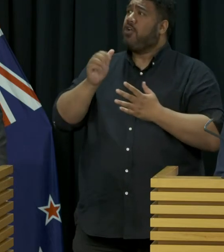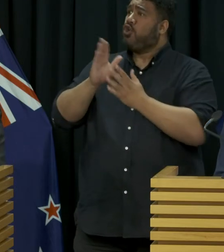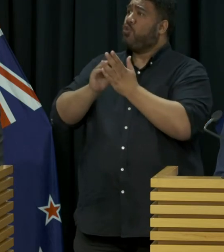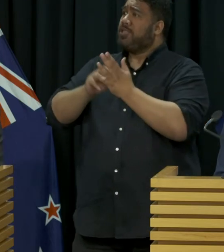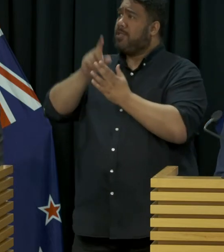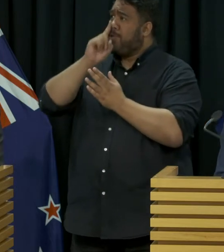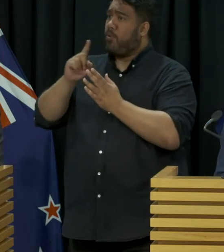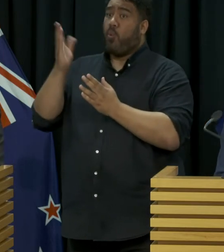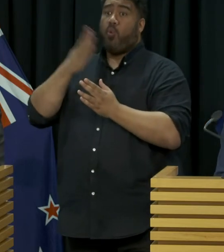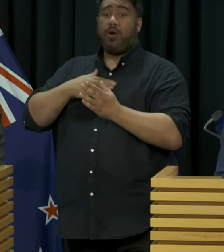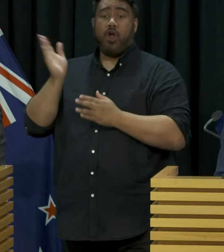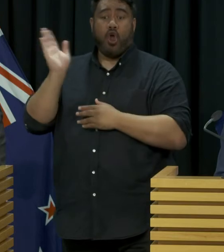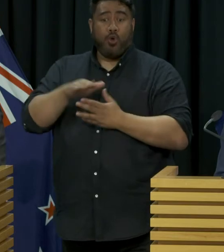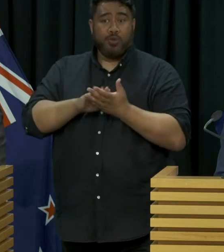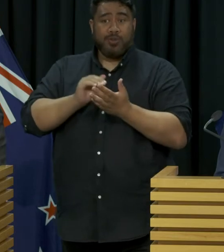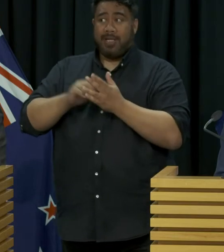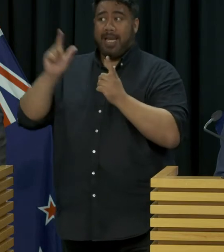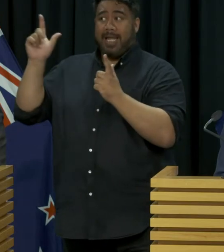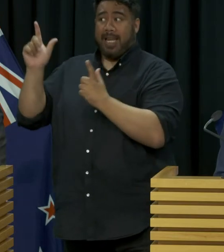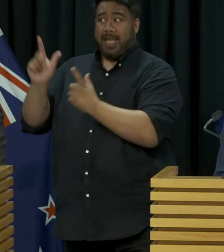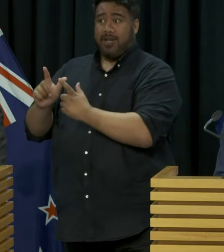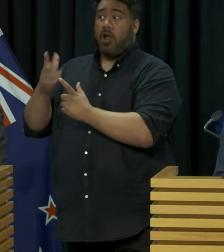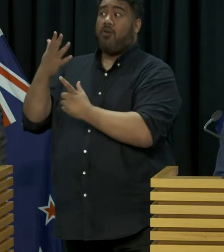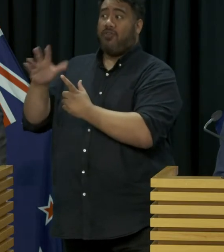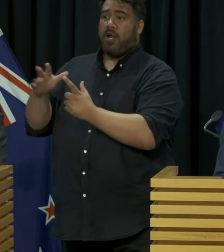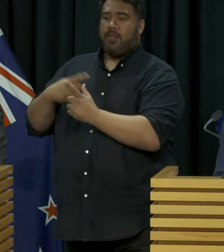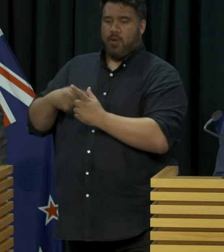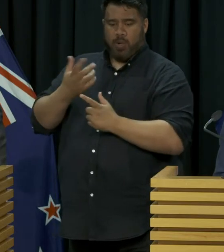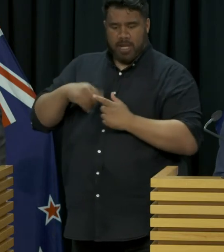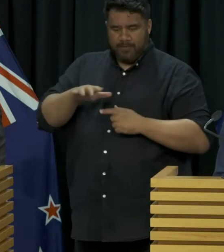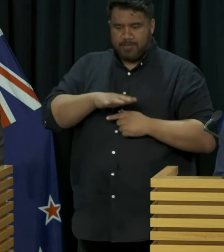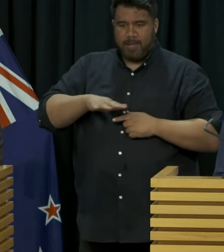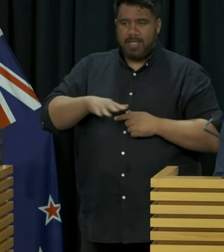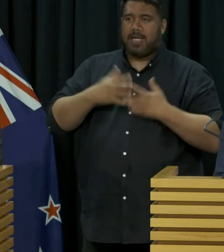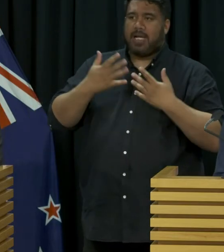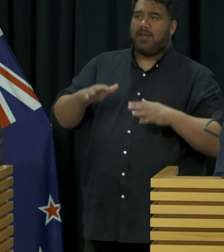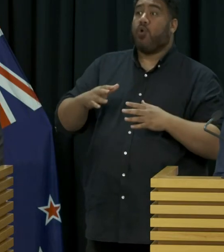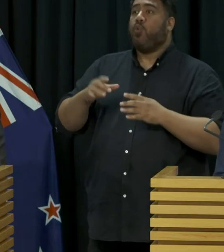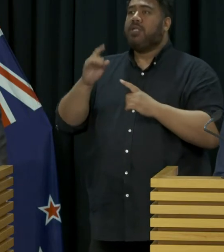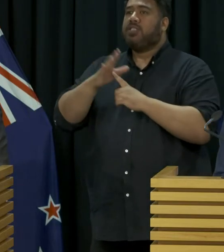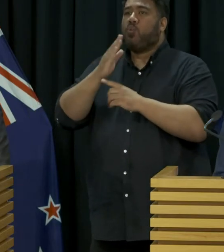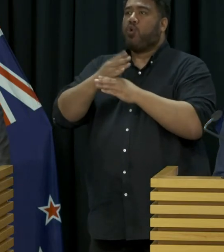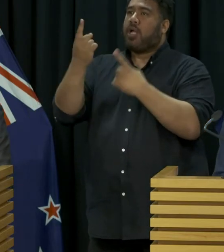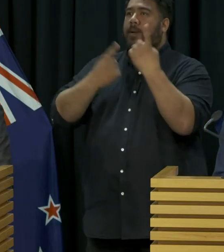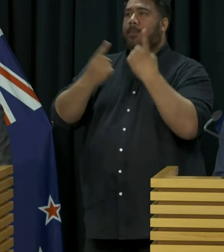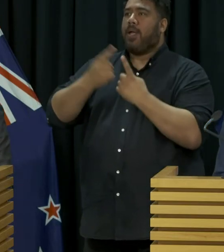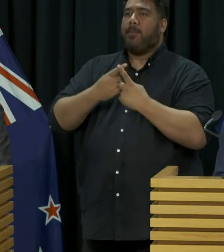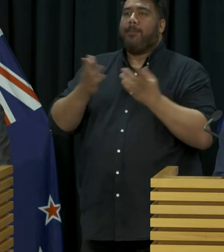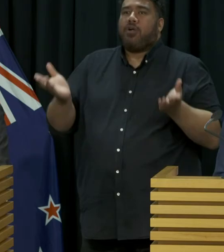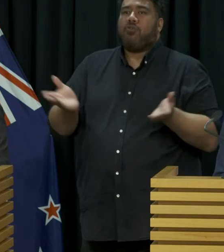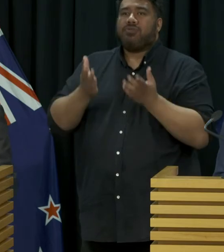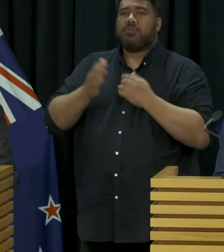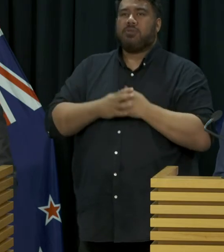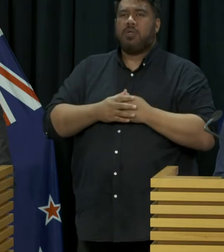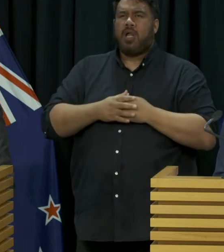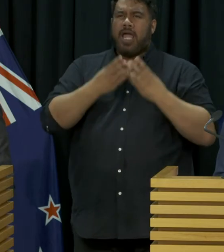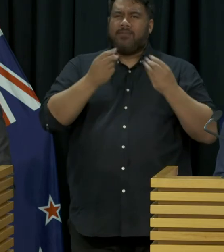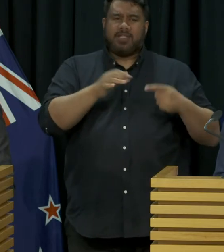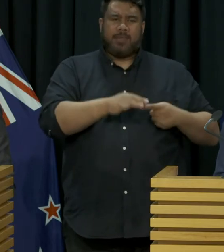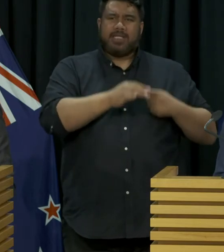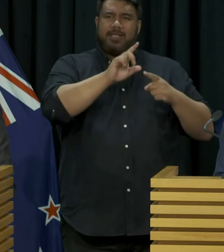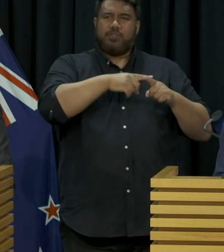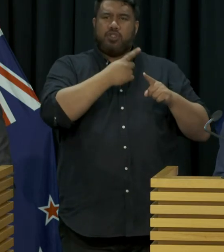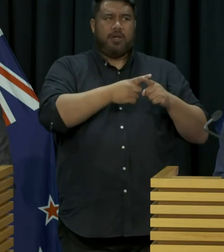to decline, then obviously we'll be looking to fill those spaces with other essential workers coming in. So you've already seen exemptions for a range of essential